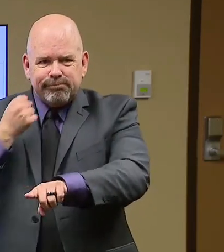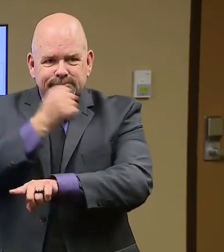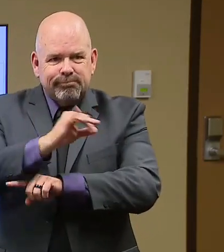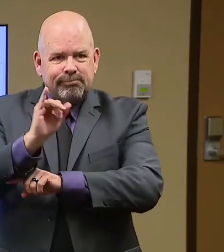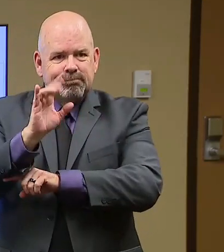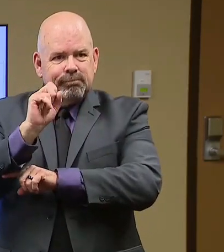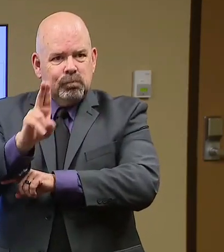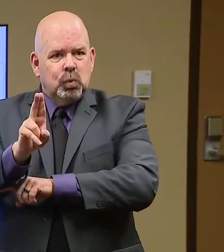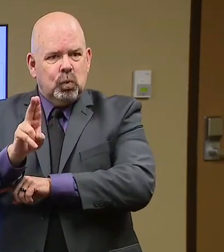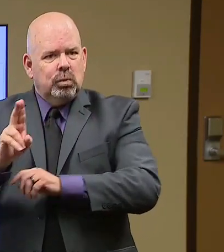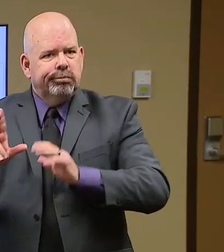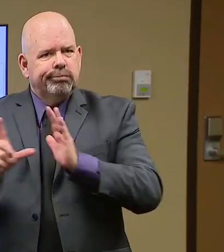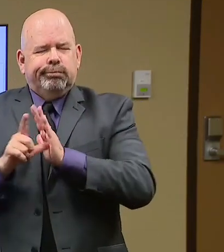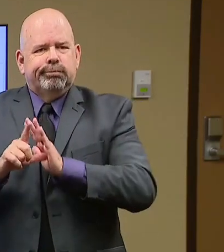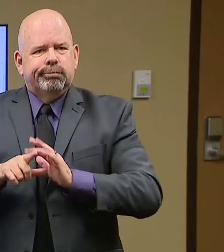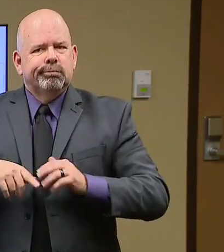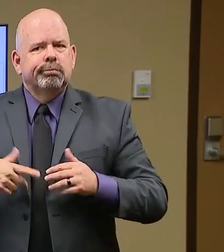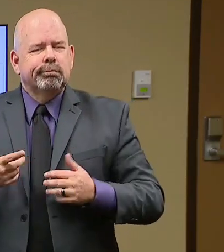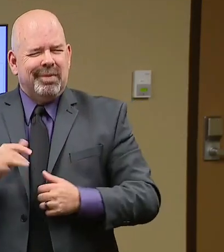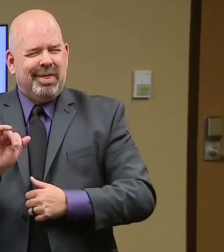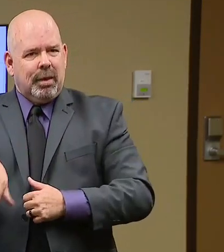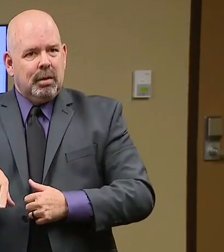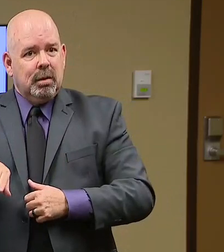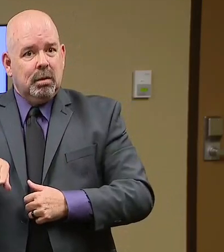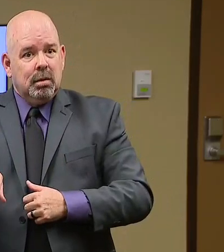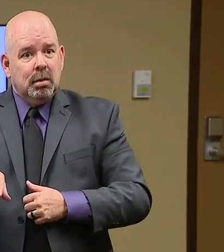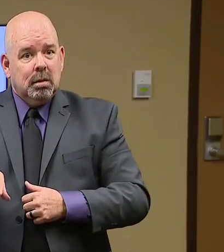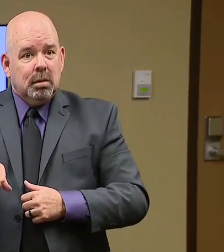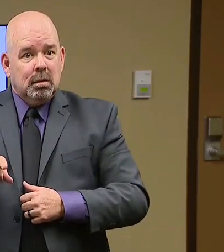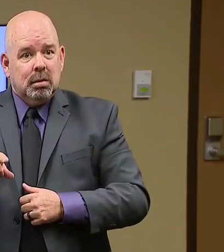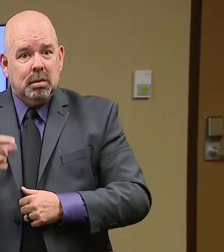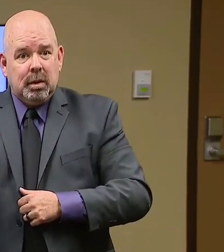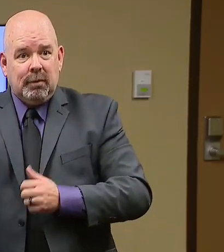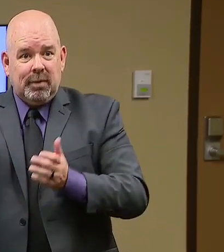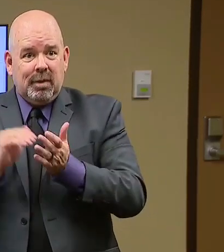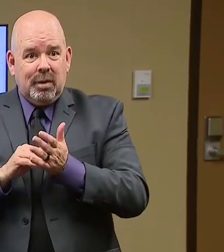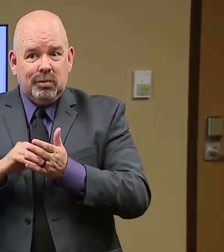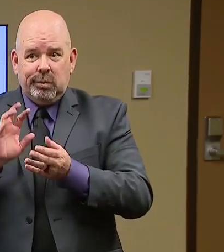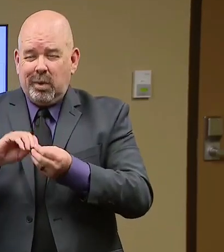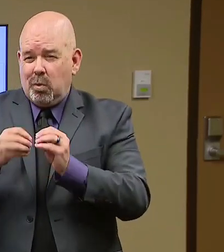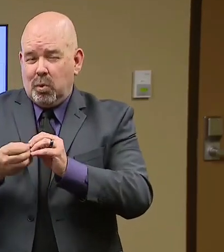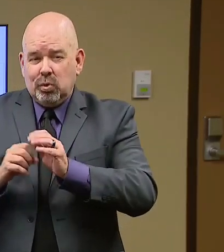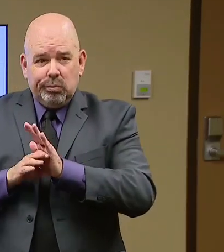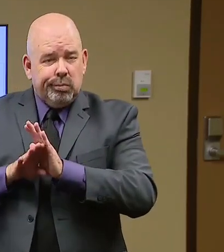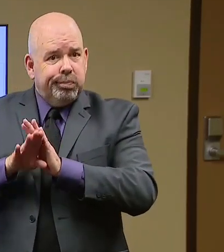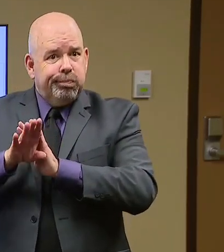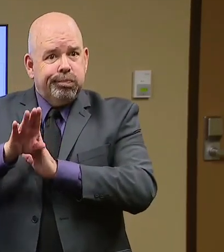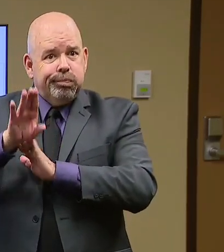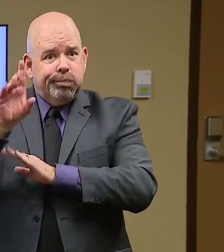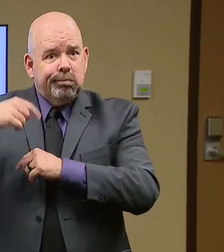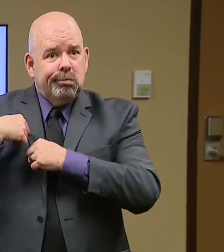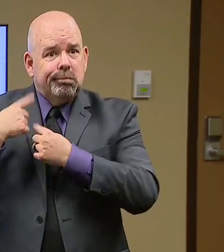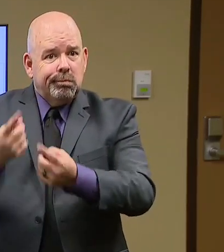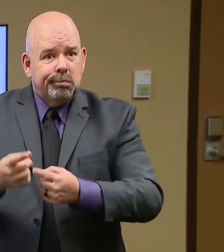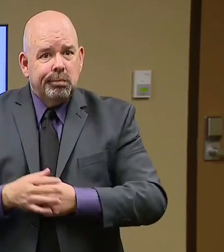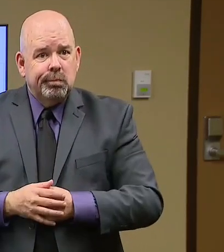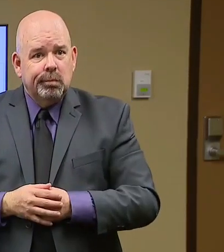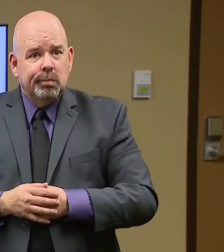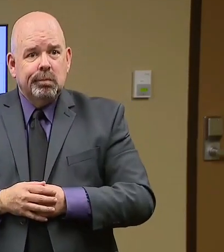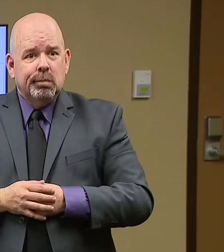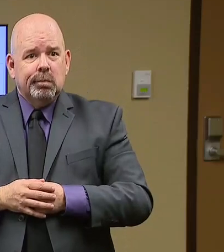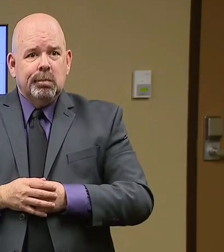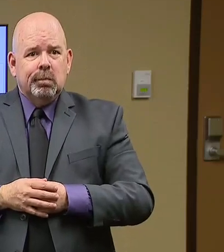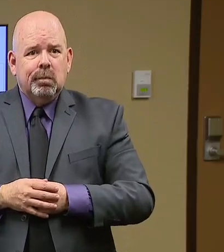ICU since June 11th. Steady increase. And again, concerning